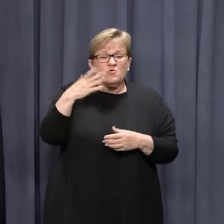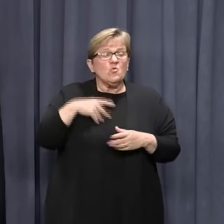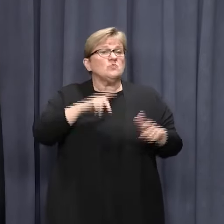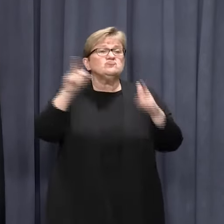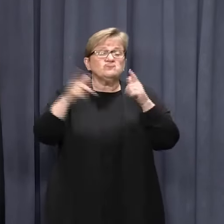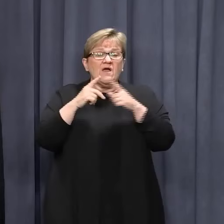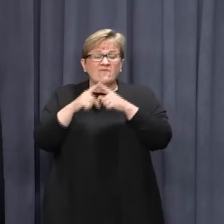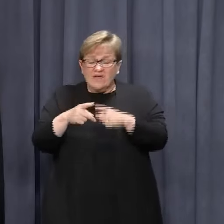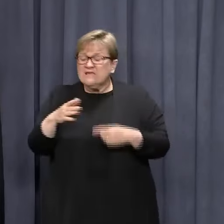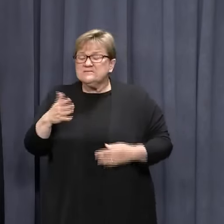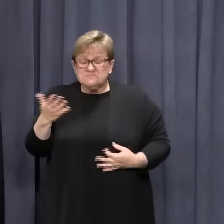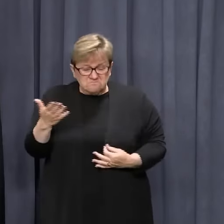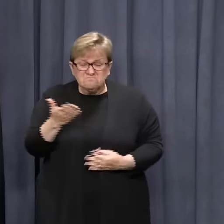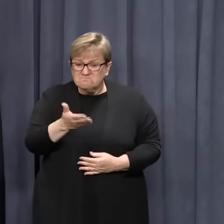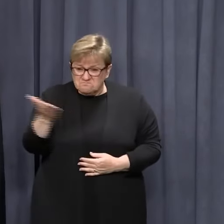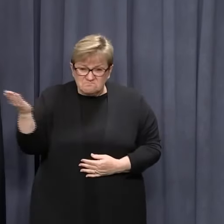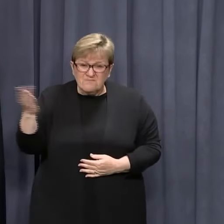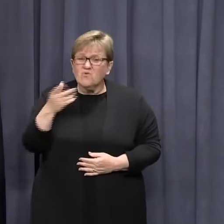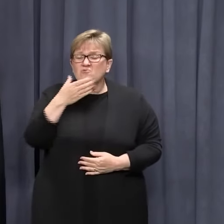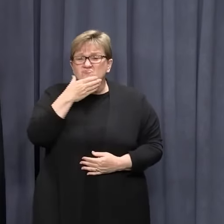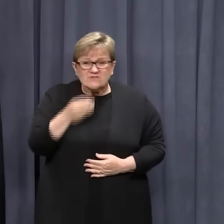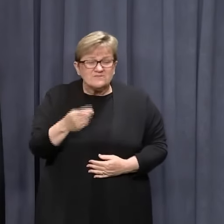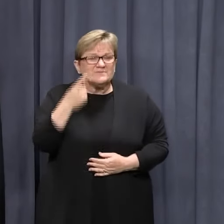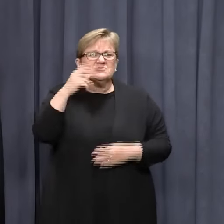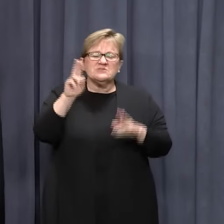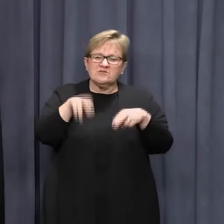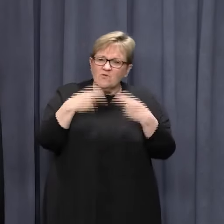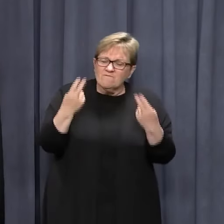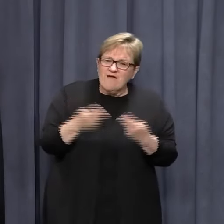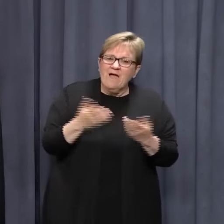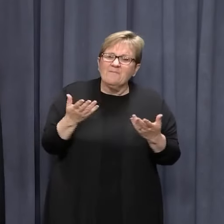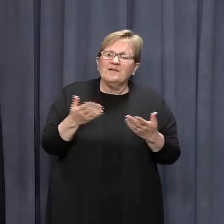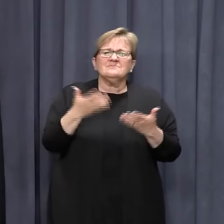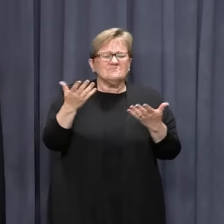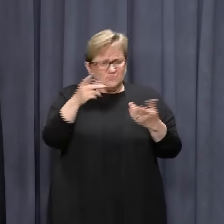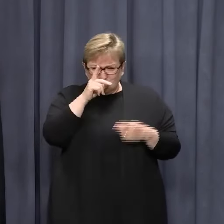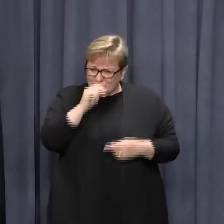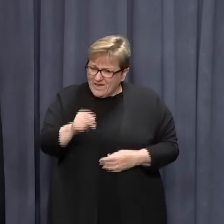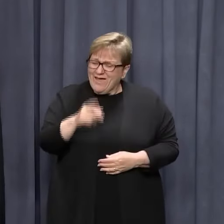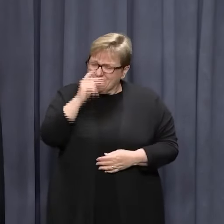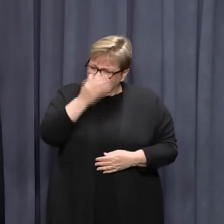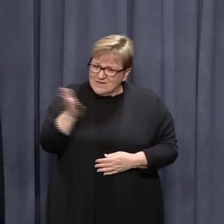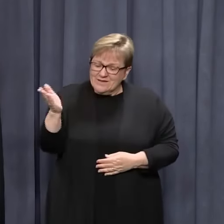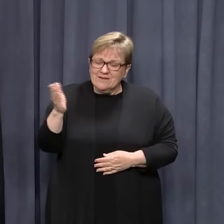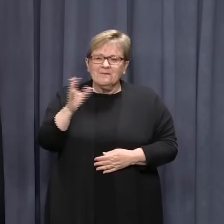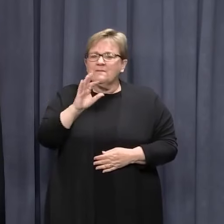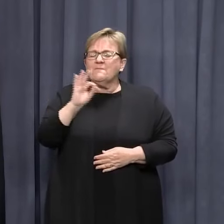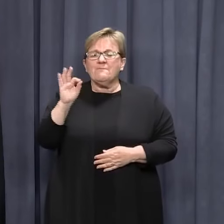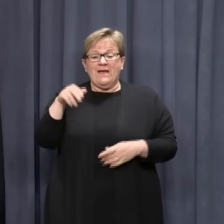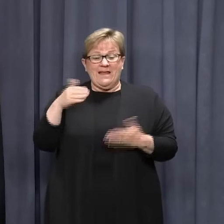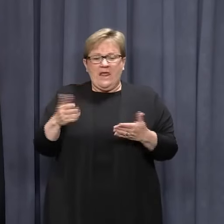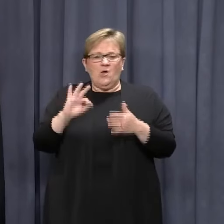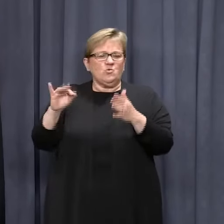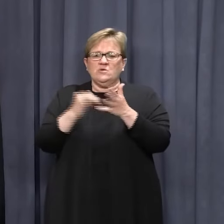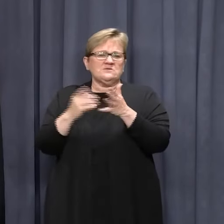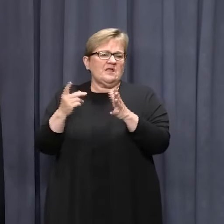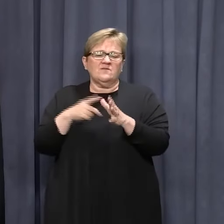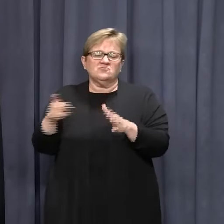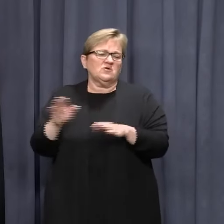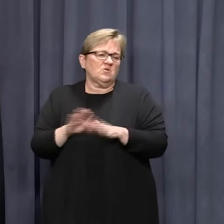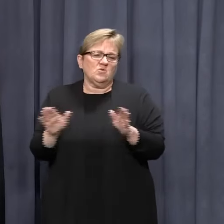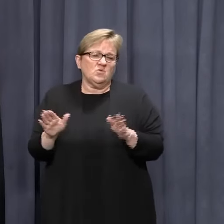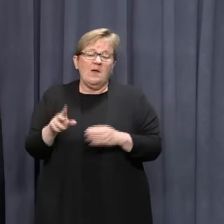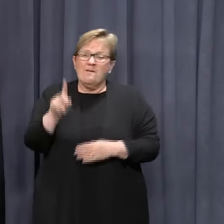if you want to travel east for Christmas to see your family, you will be able to, with the exception of at this point in time, South Australia.